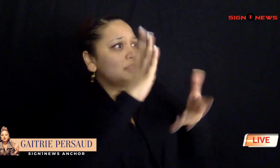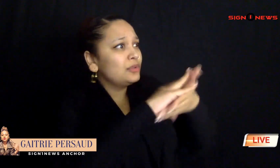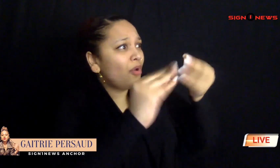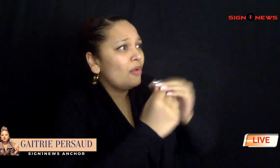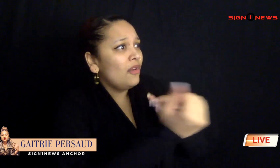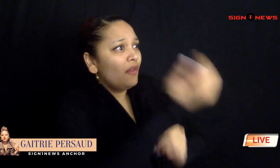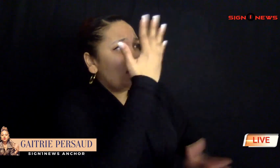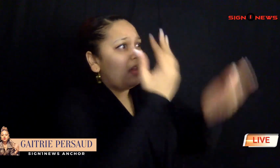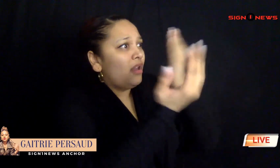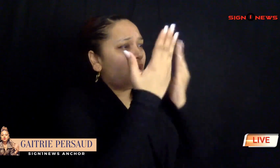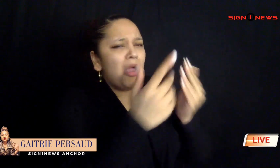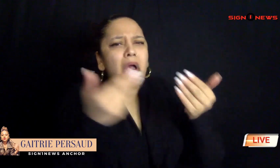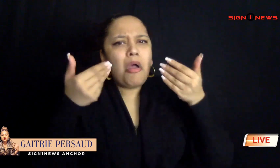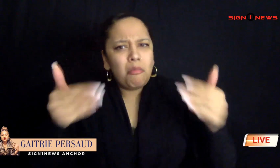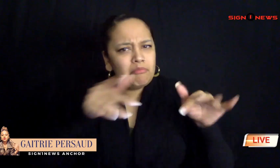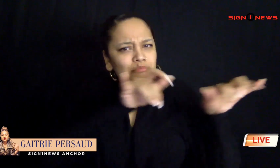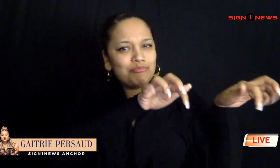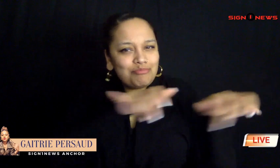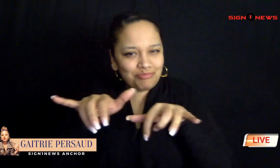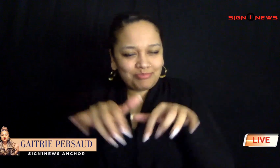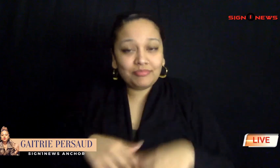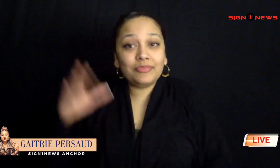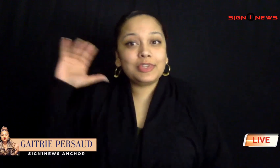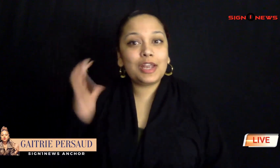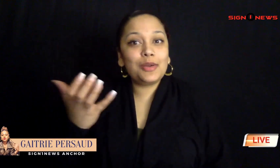we may add it at the bottom of the screen